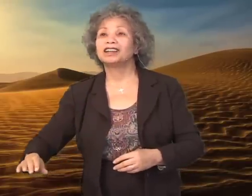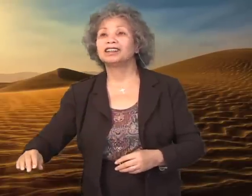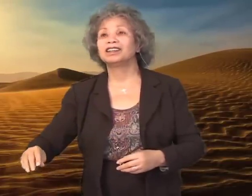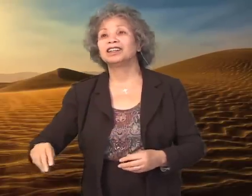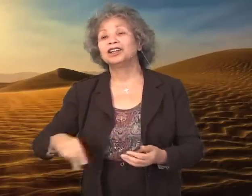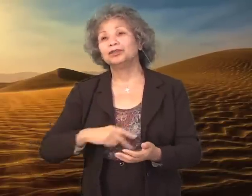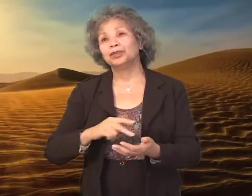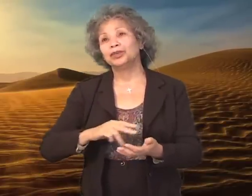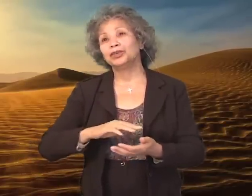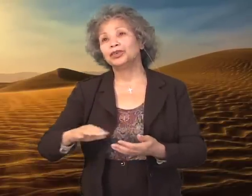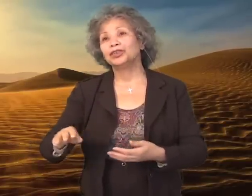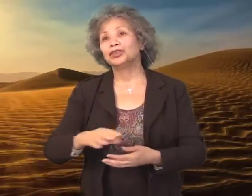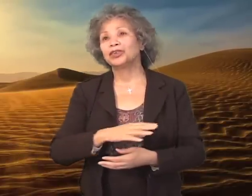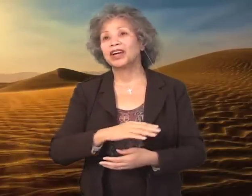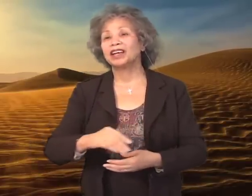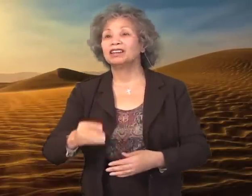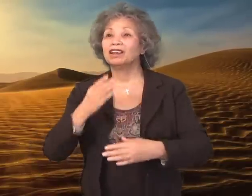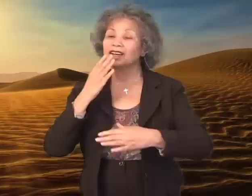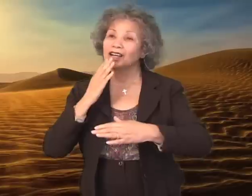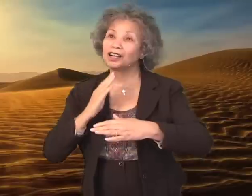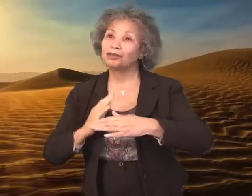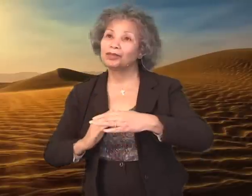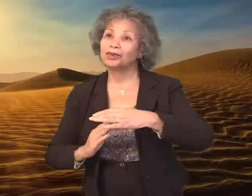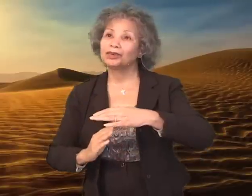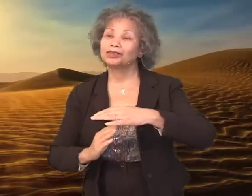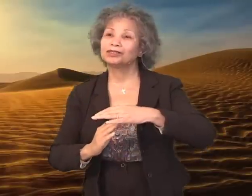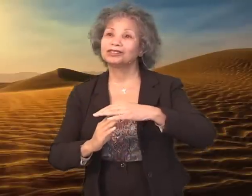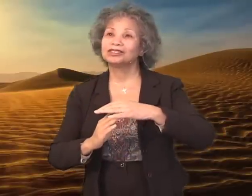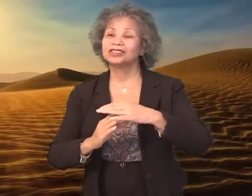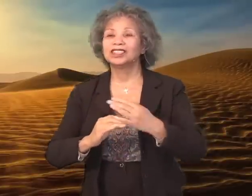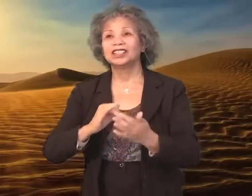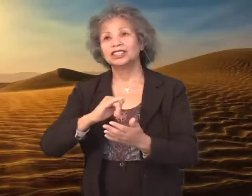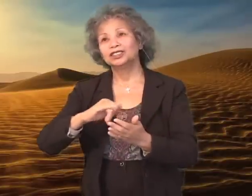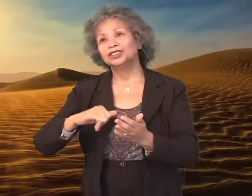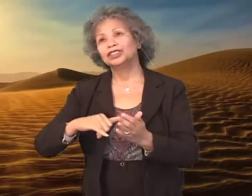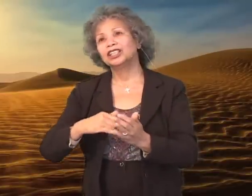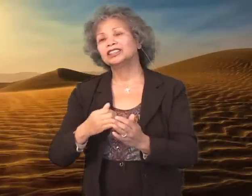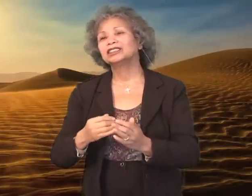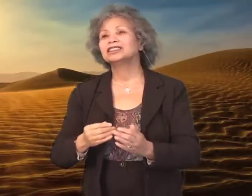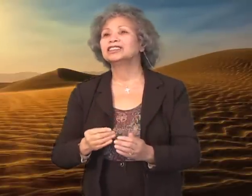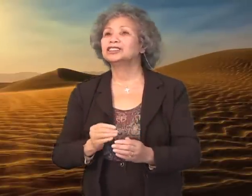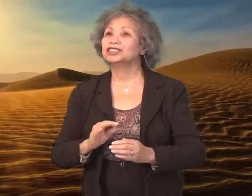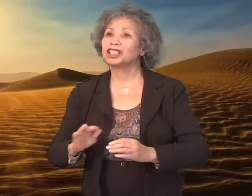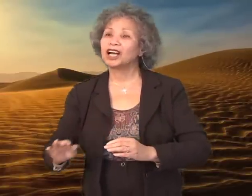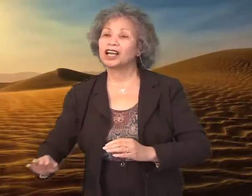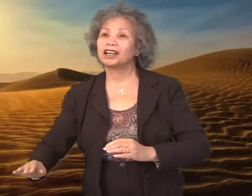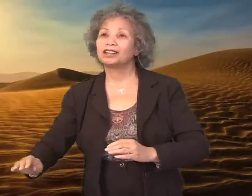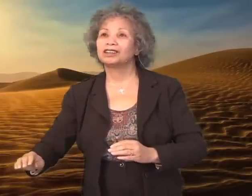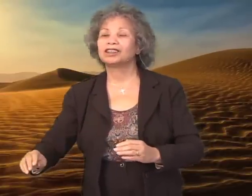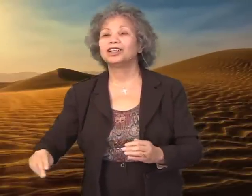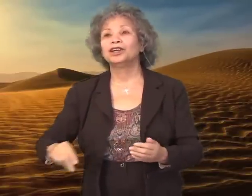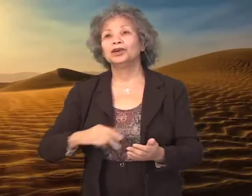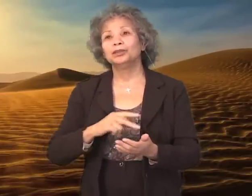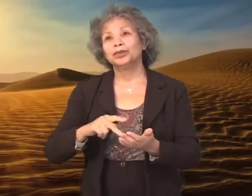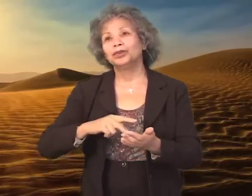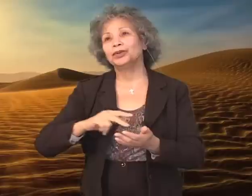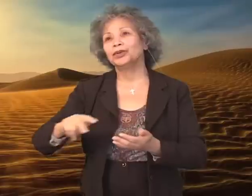pure and humble, just a child, pure